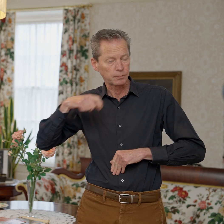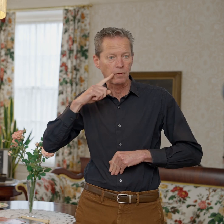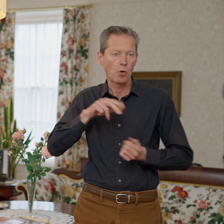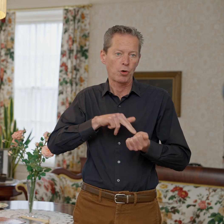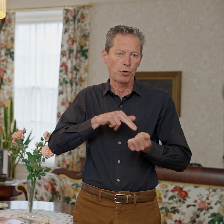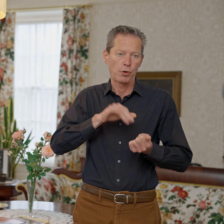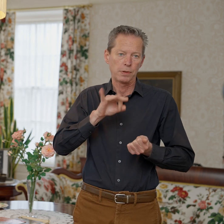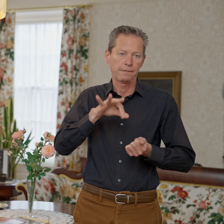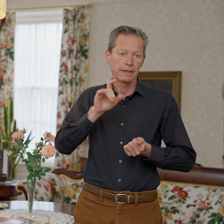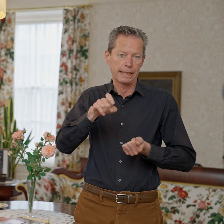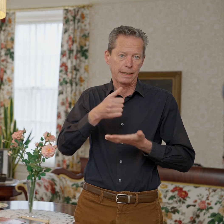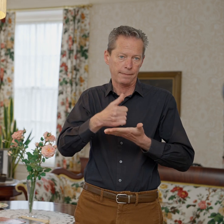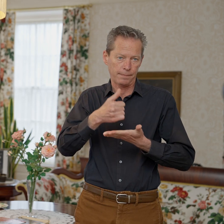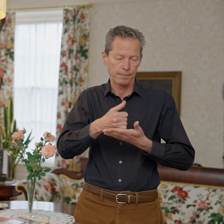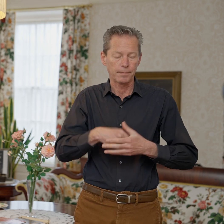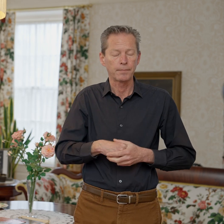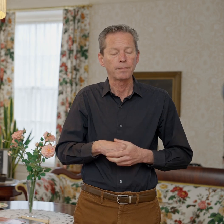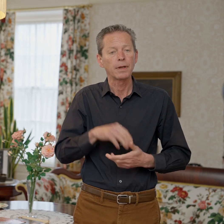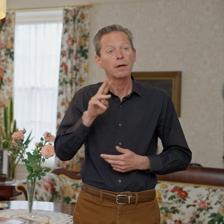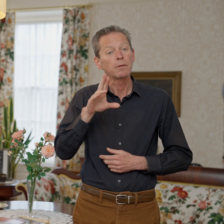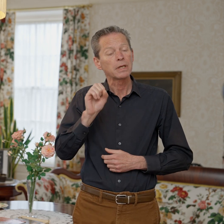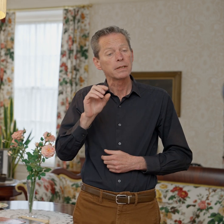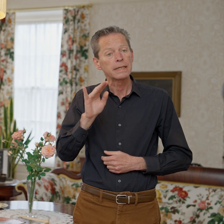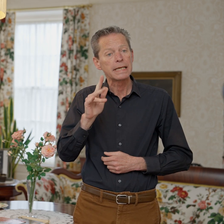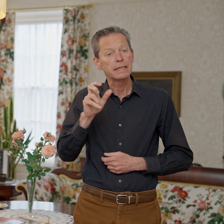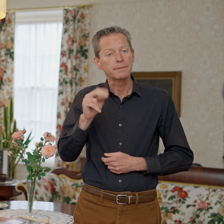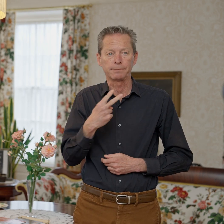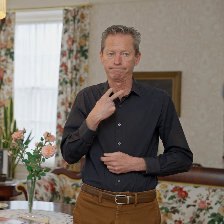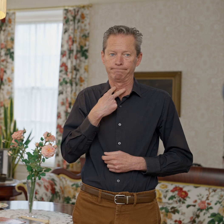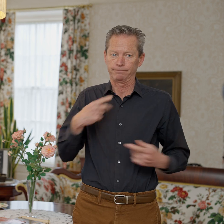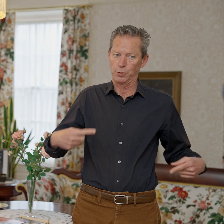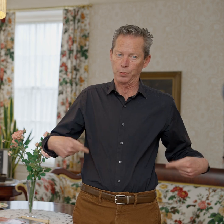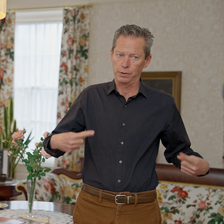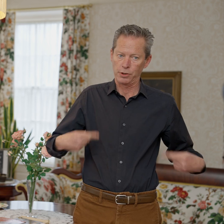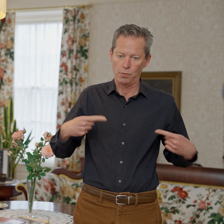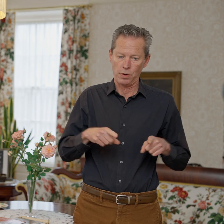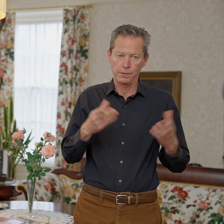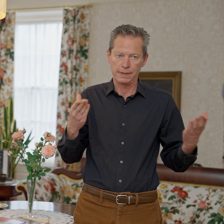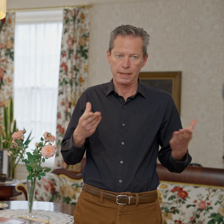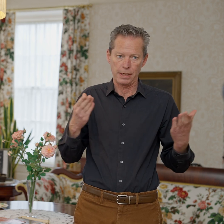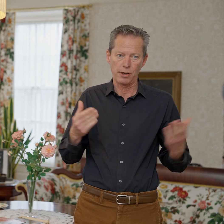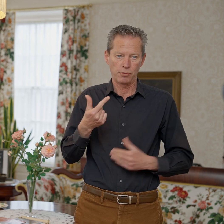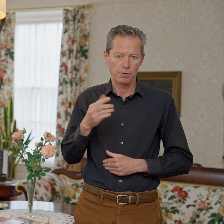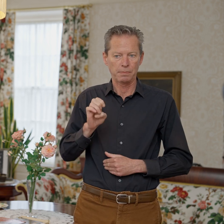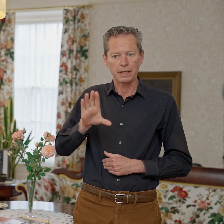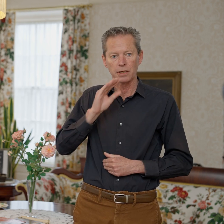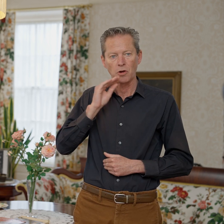help. Mrs. Eastman was confined to a wheelchair while she was here at George Eastman's home at 900 East Avenue,